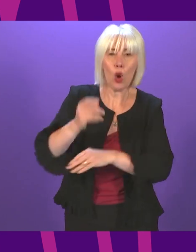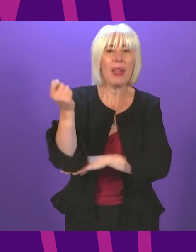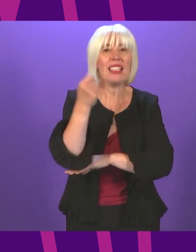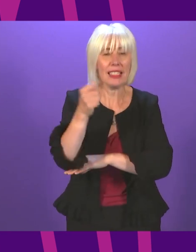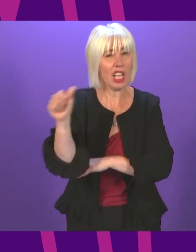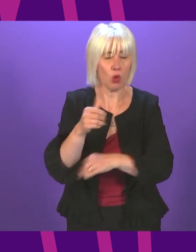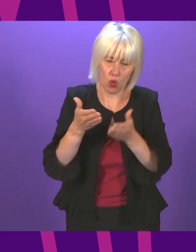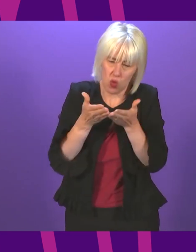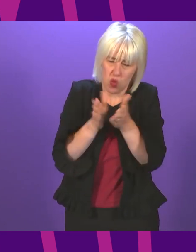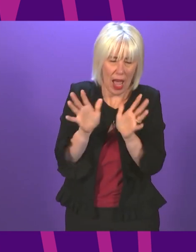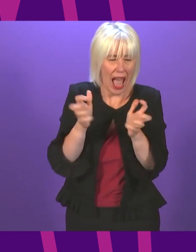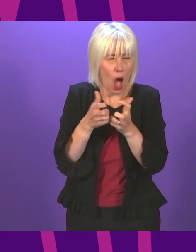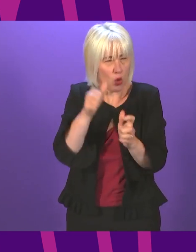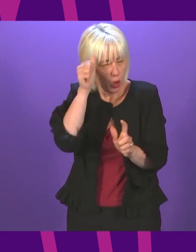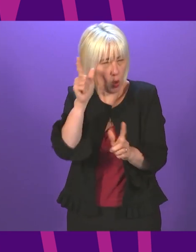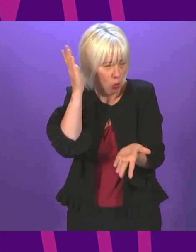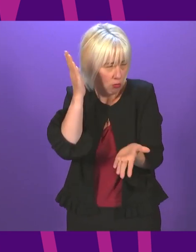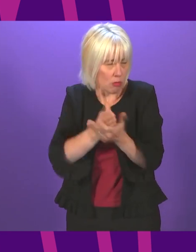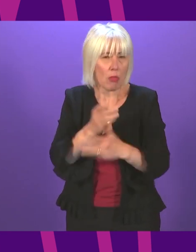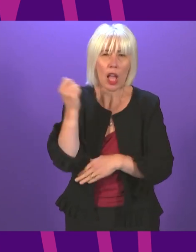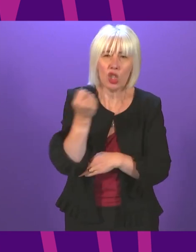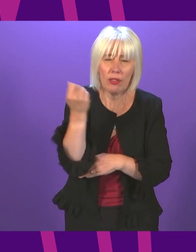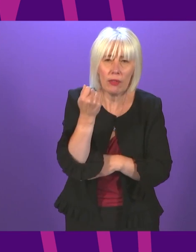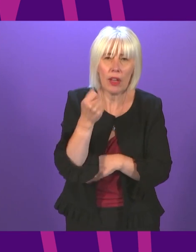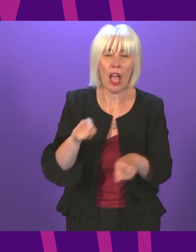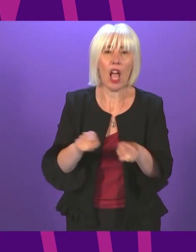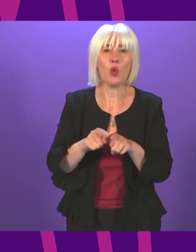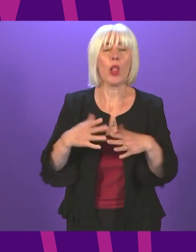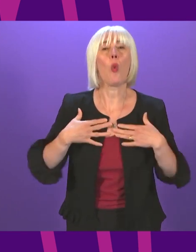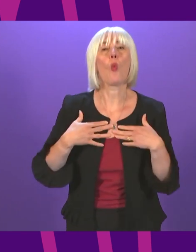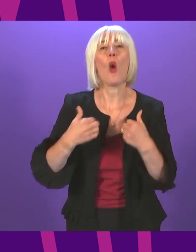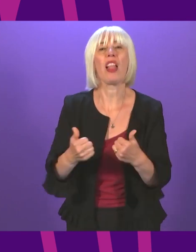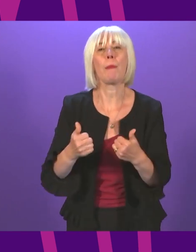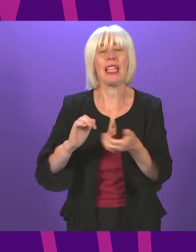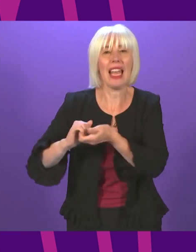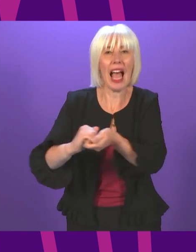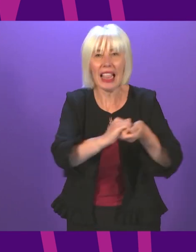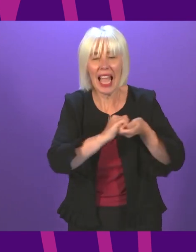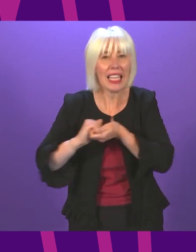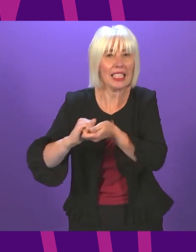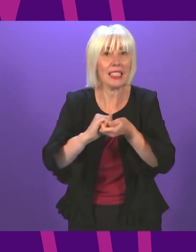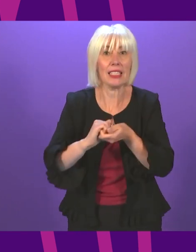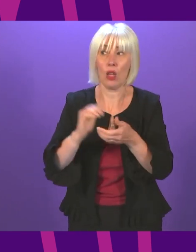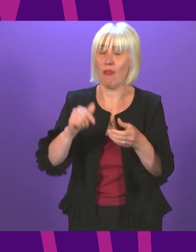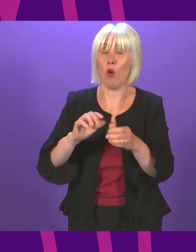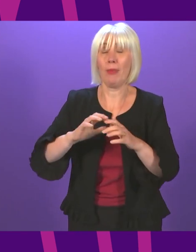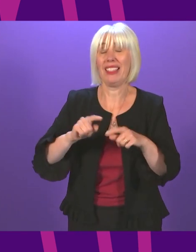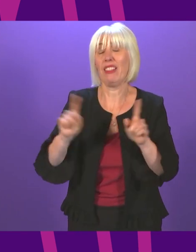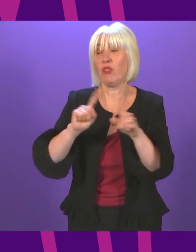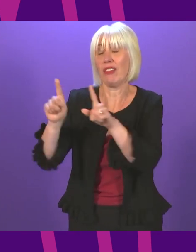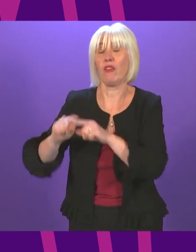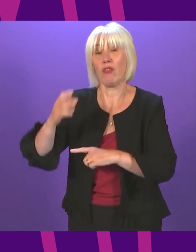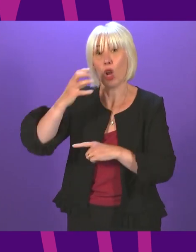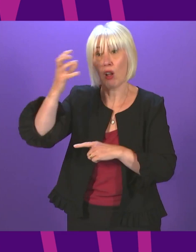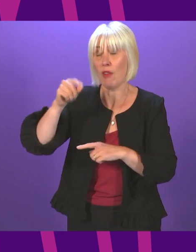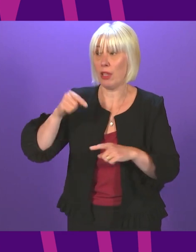this government is one of the founding governments of the Wellbeing Alliance which now involves a growing number of governments across the world saying that the health